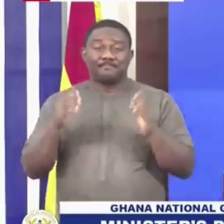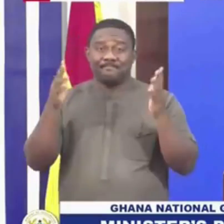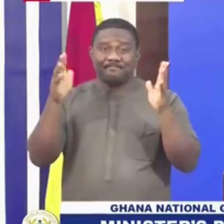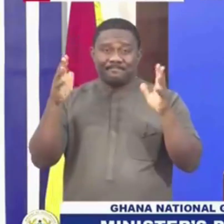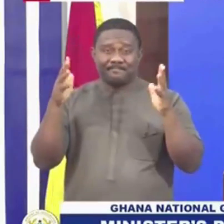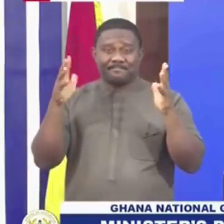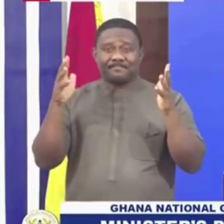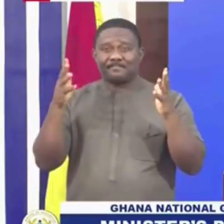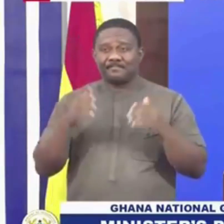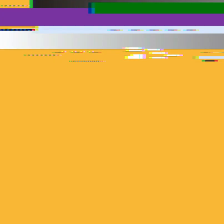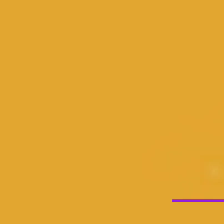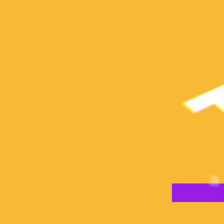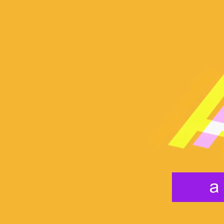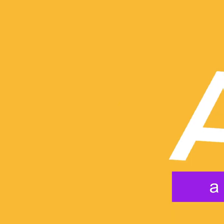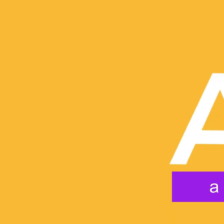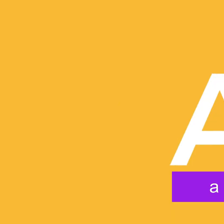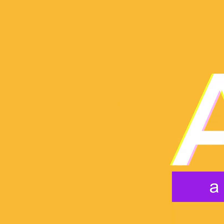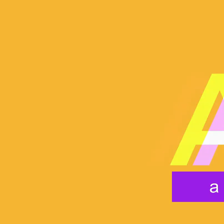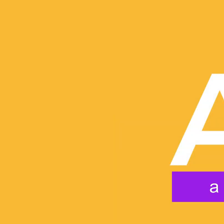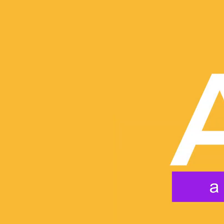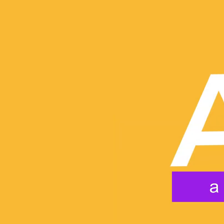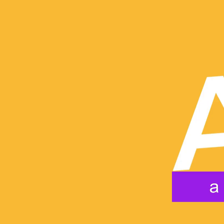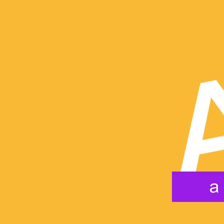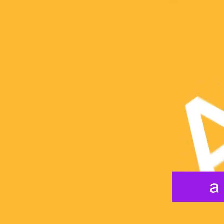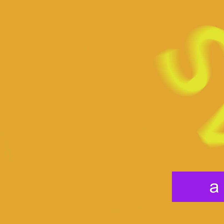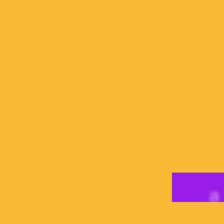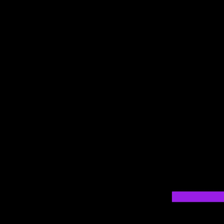The Ghana Gas staff. Thank you. Thank you. Thank Thank